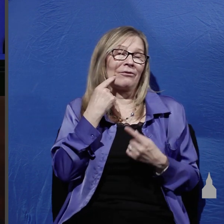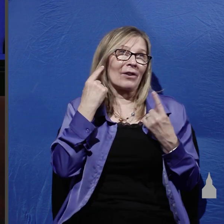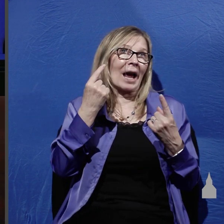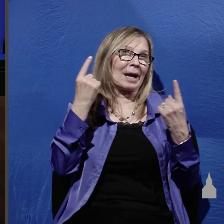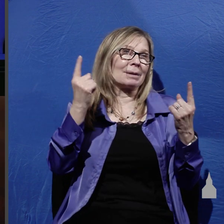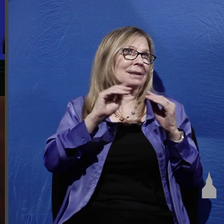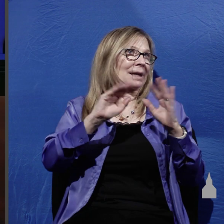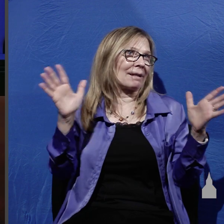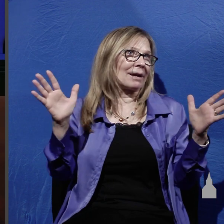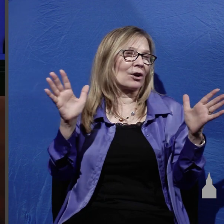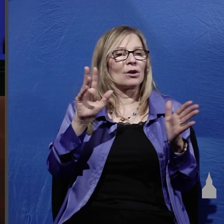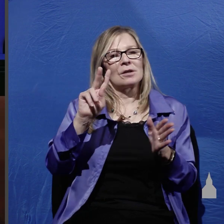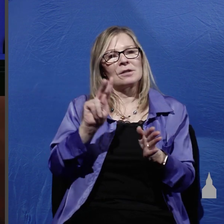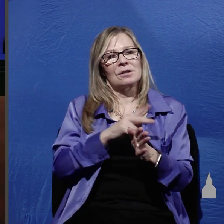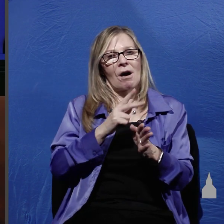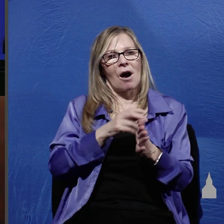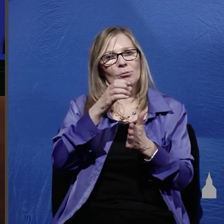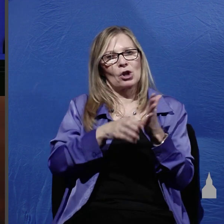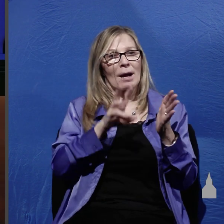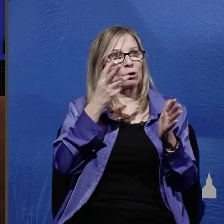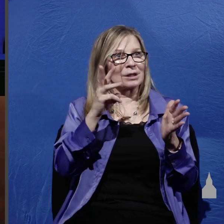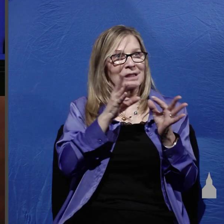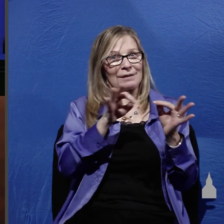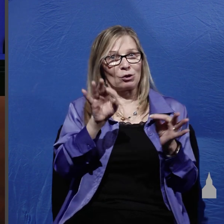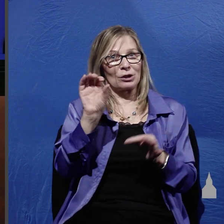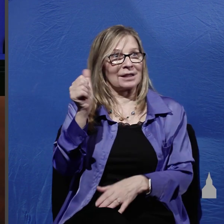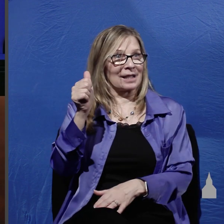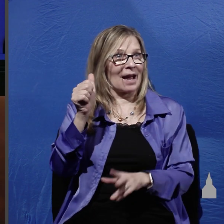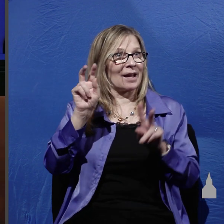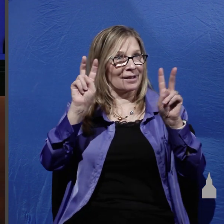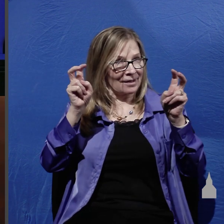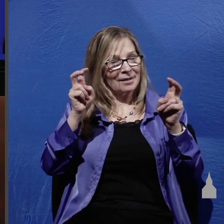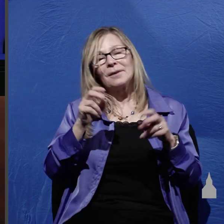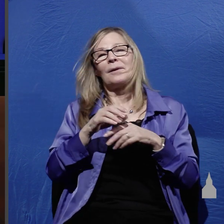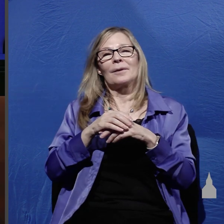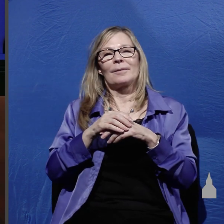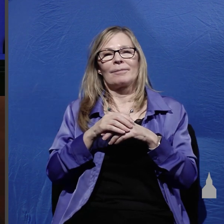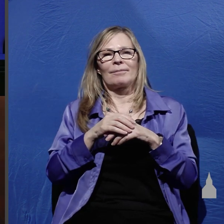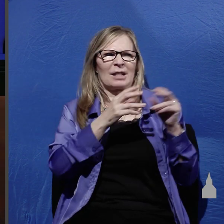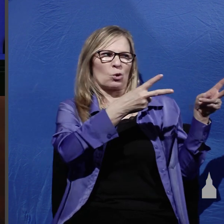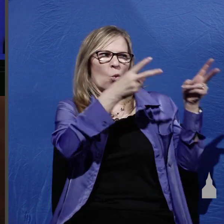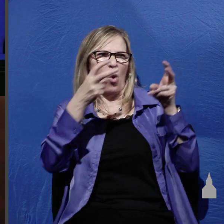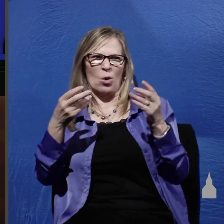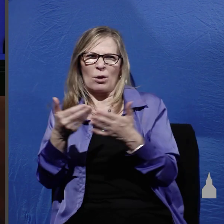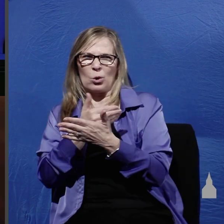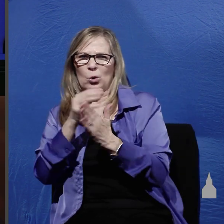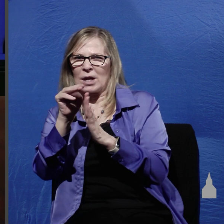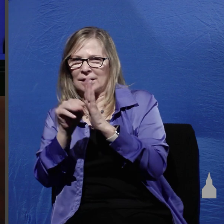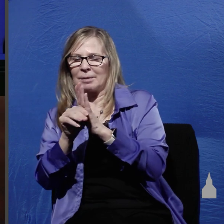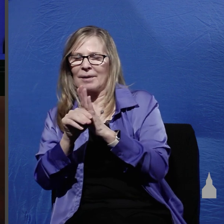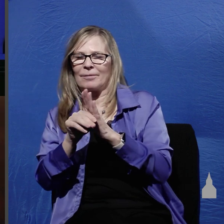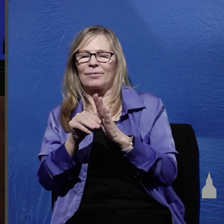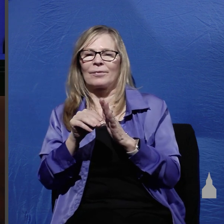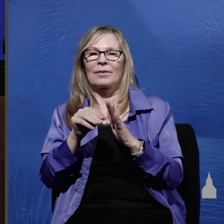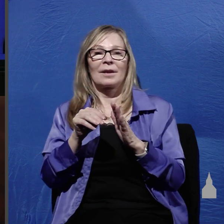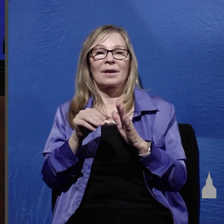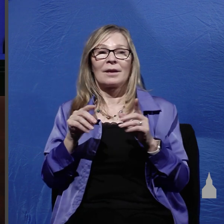is Psalm 16 verse 10 which is quoted in the New Testament but we read this for you will not